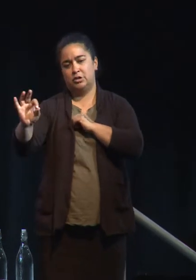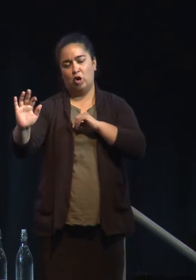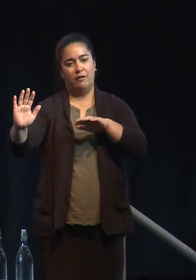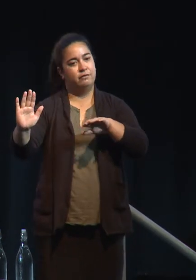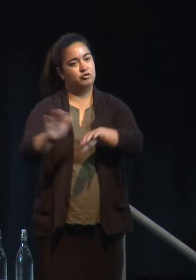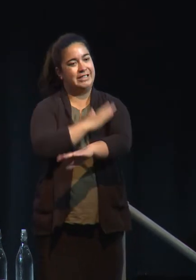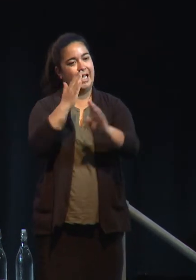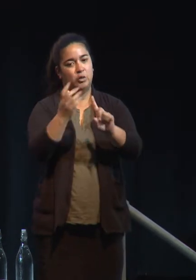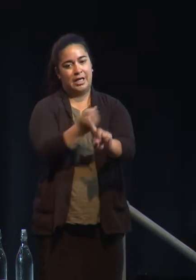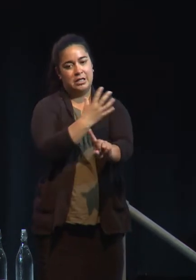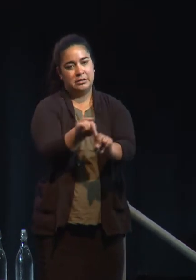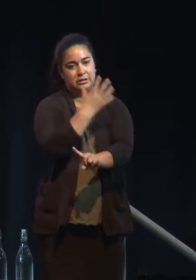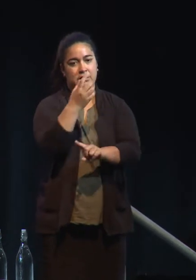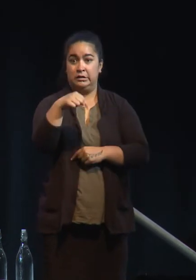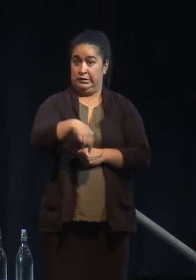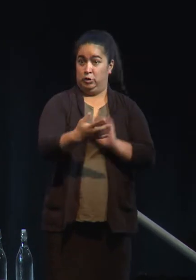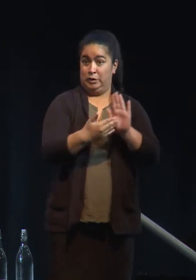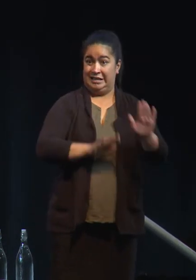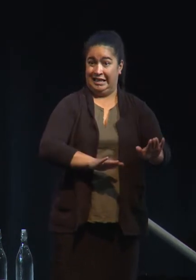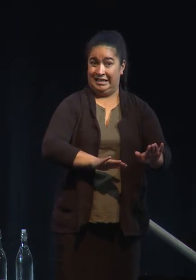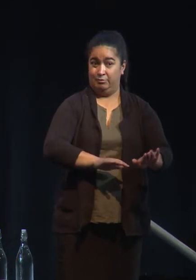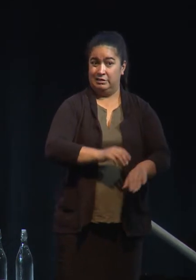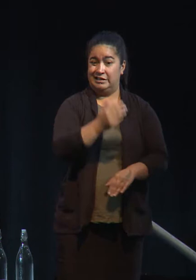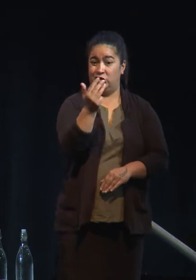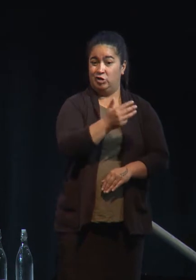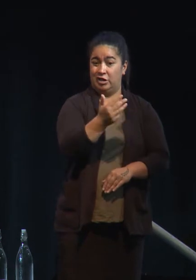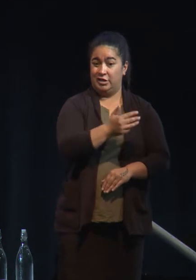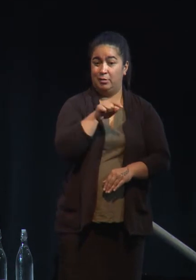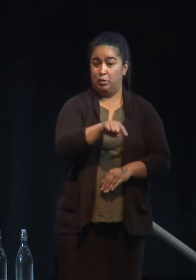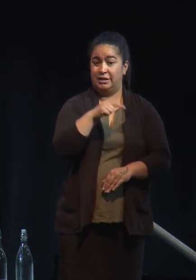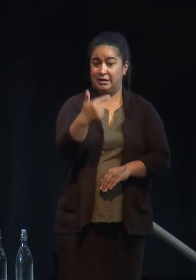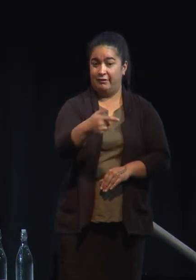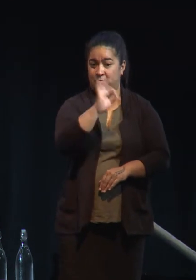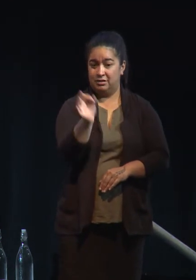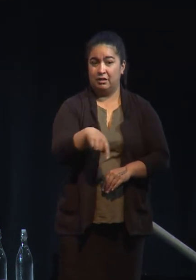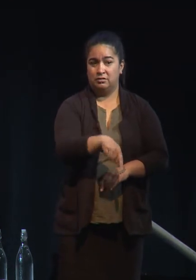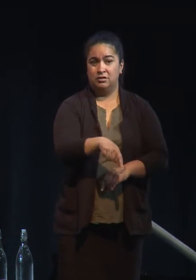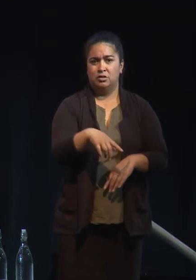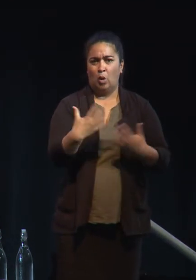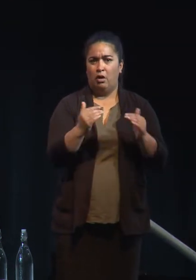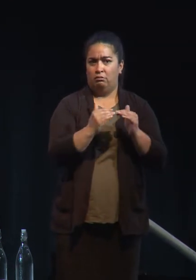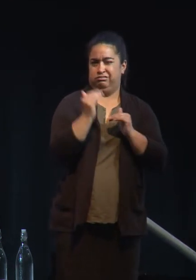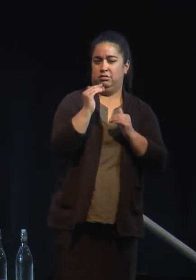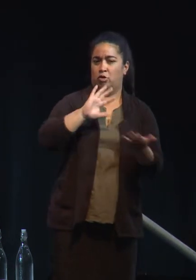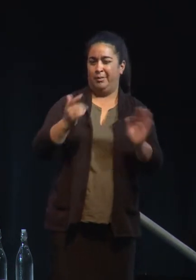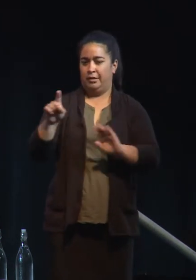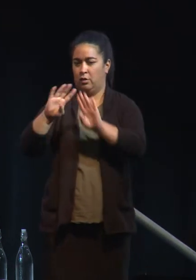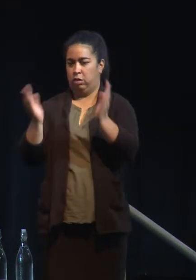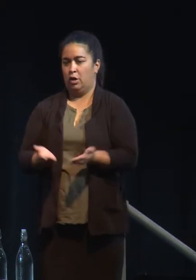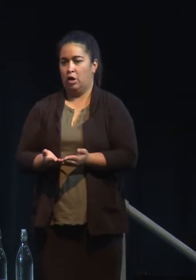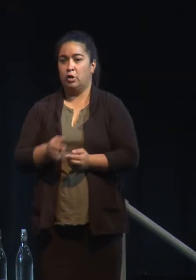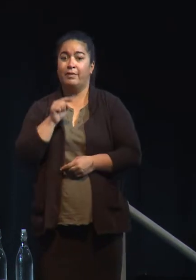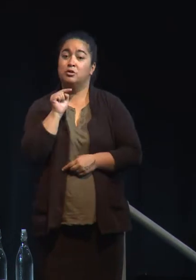forcing. Here it's 19.7%. So it's a little above the global average. This is a good place to attack, to